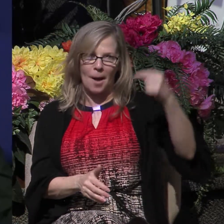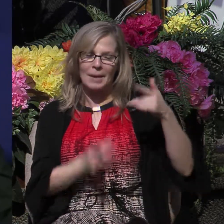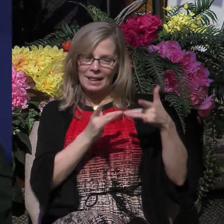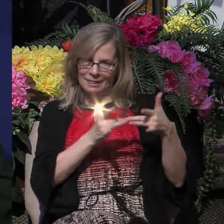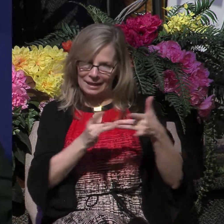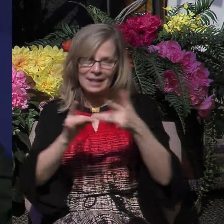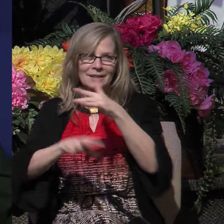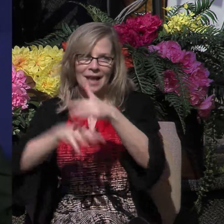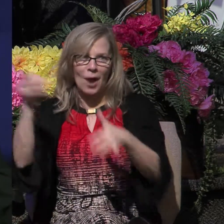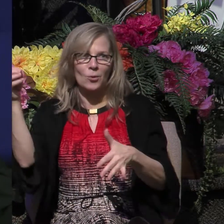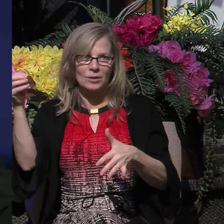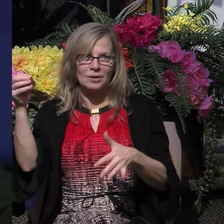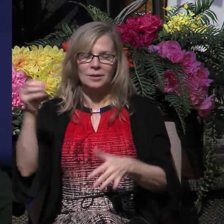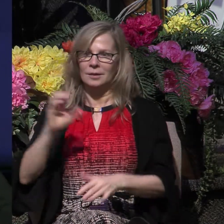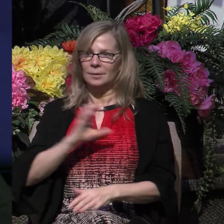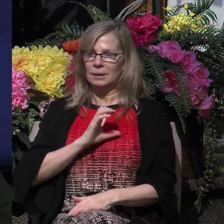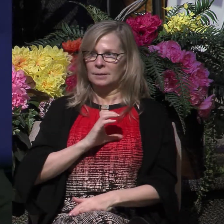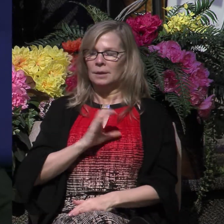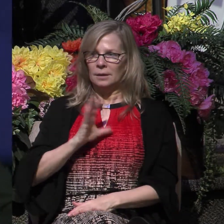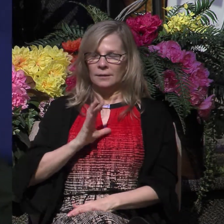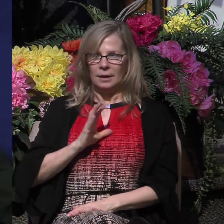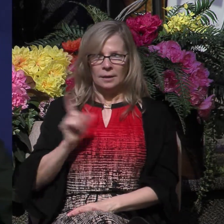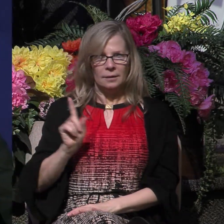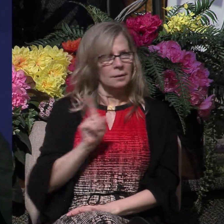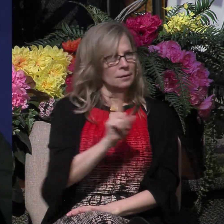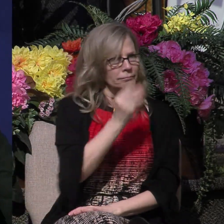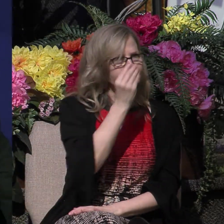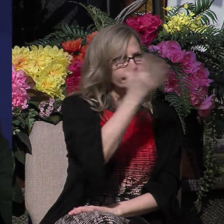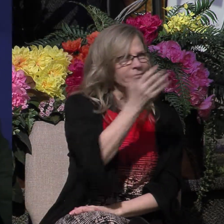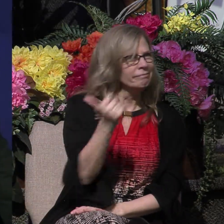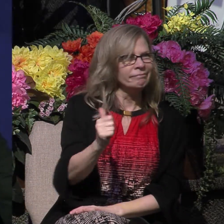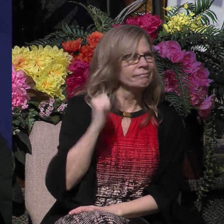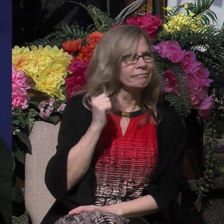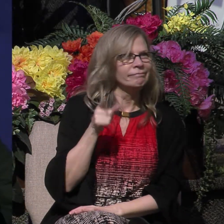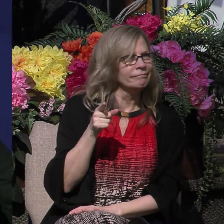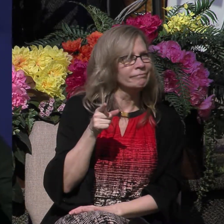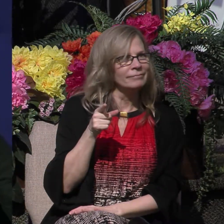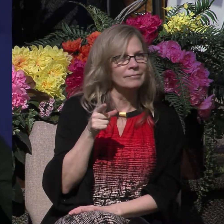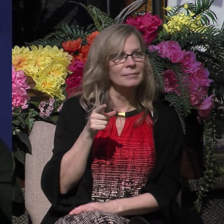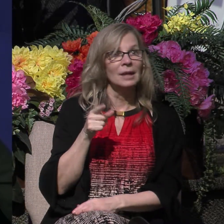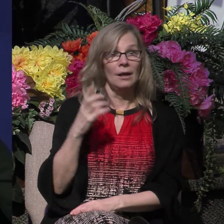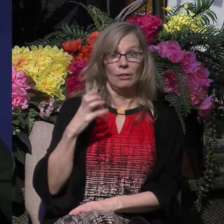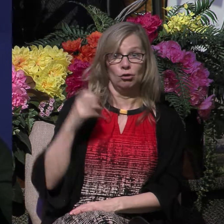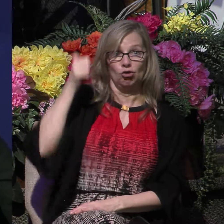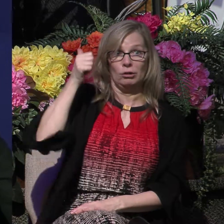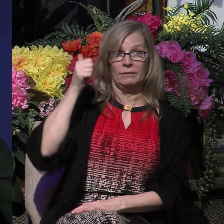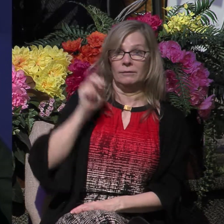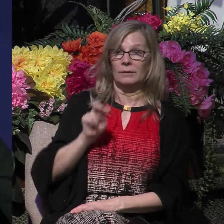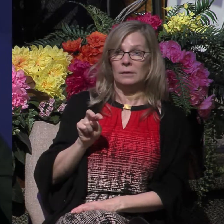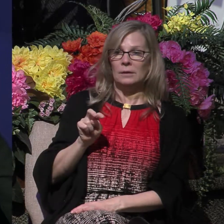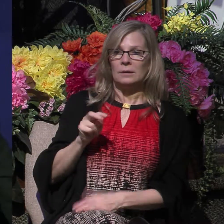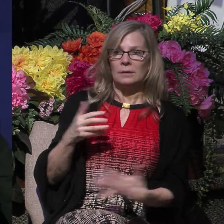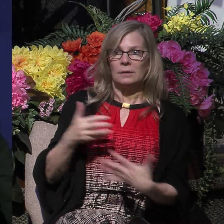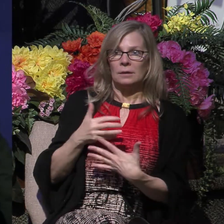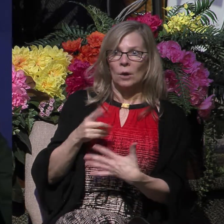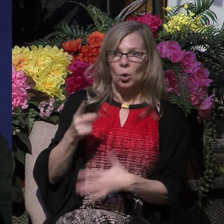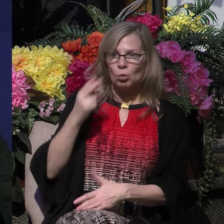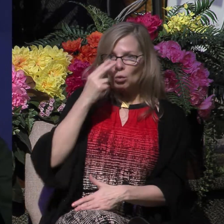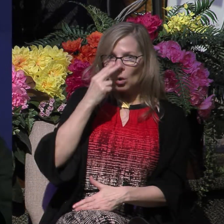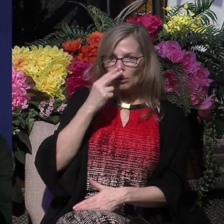The policemen reported these words to the chief magistrates. They were afraid when they heard that they were Romans. And they came and appealed